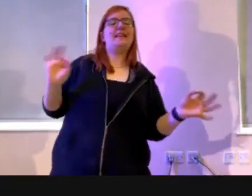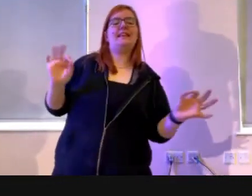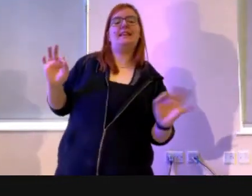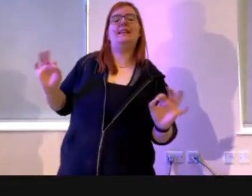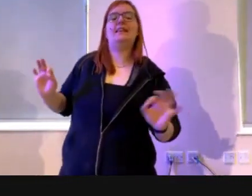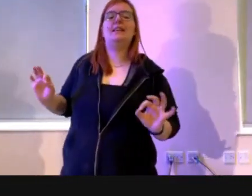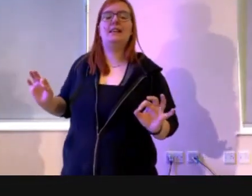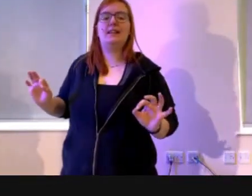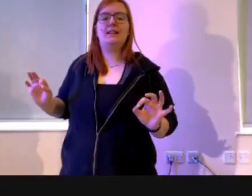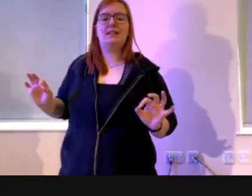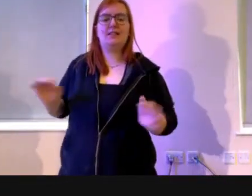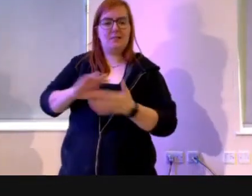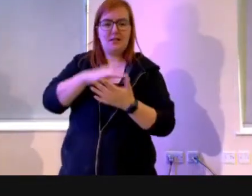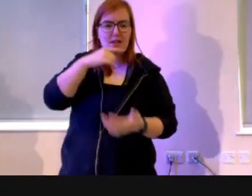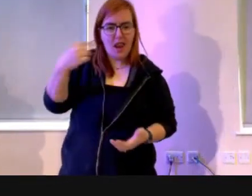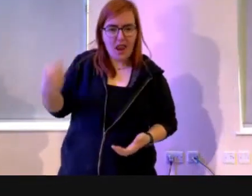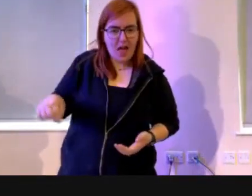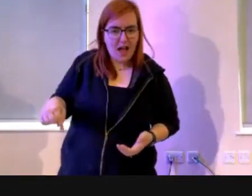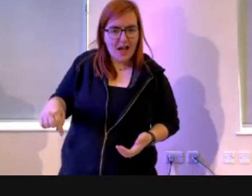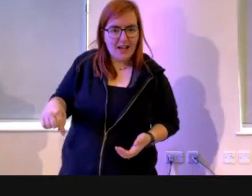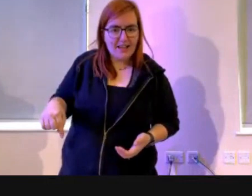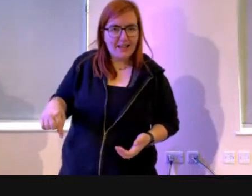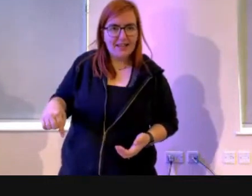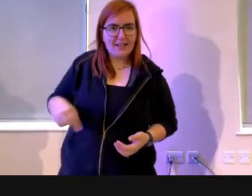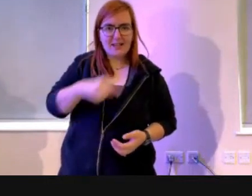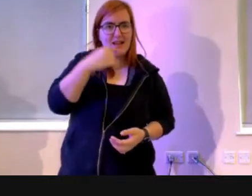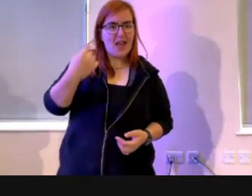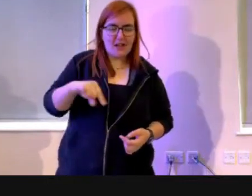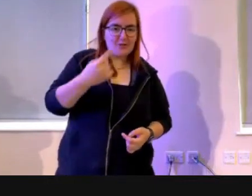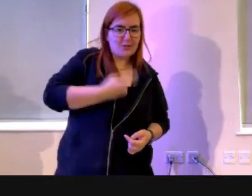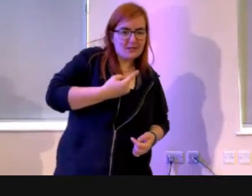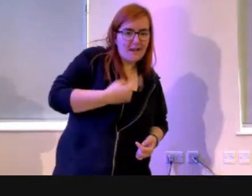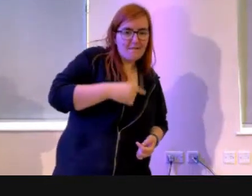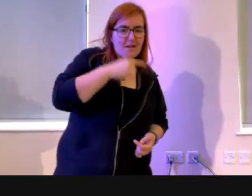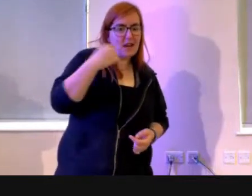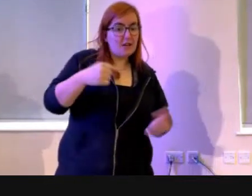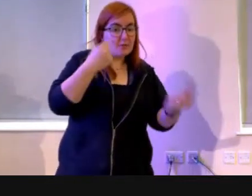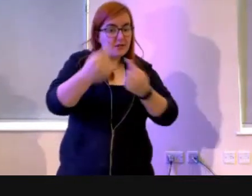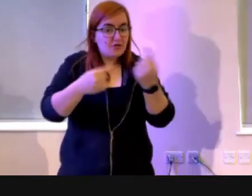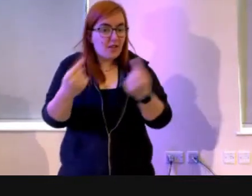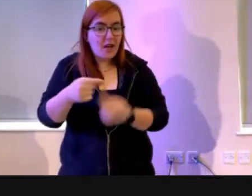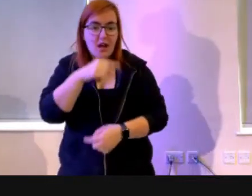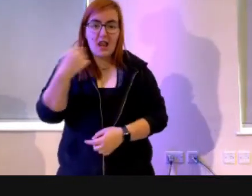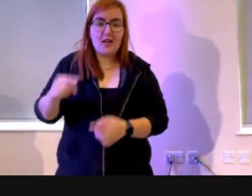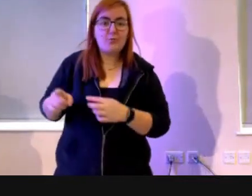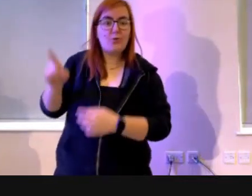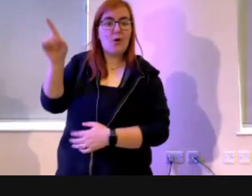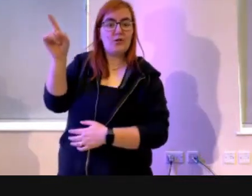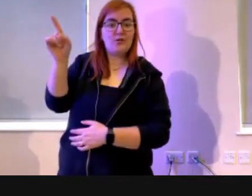then you're a liar. You're lying to others, you're lying to God and you're lying to yourself. All of us